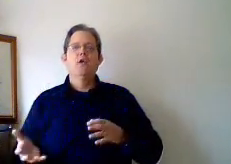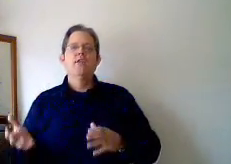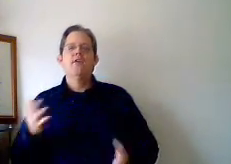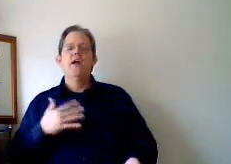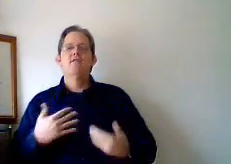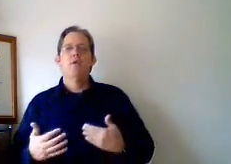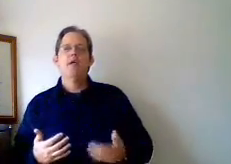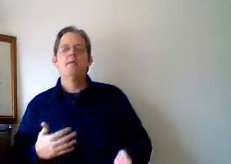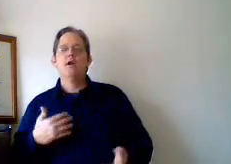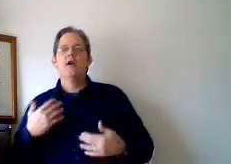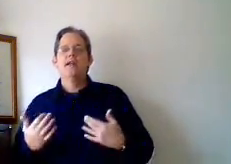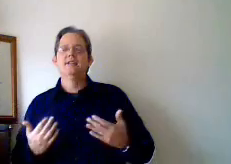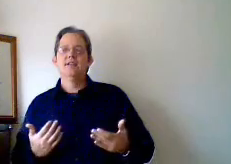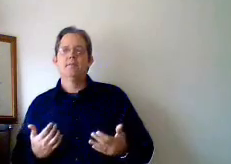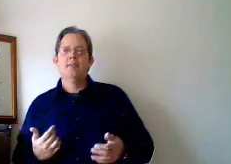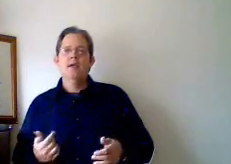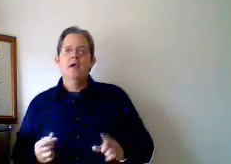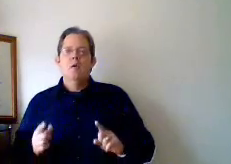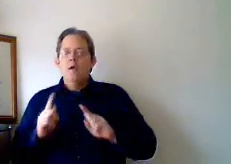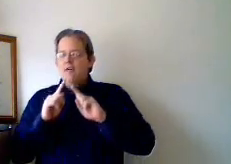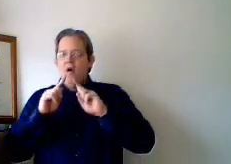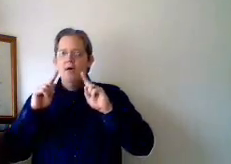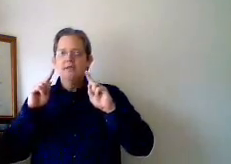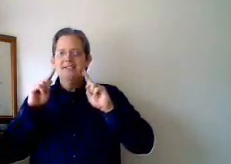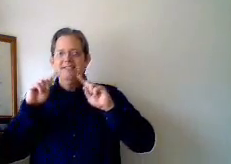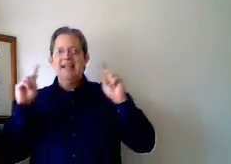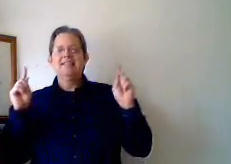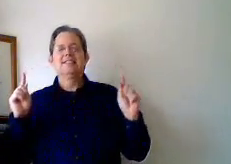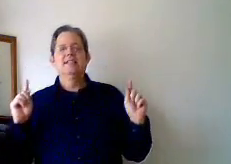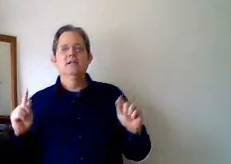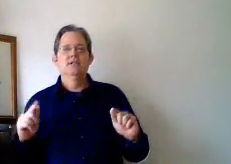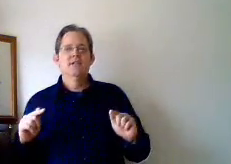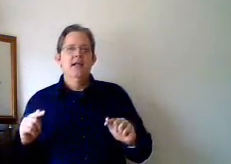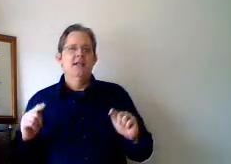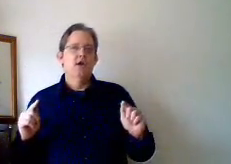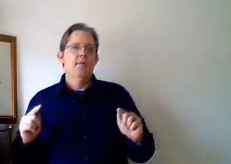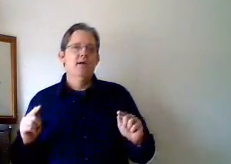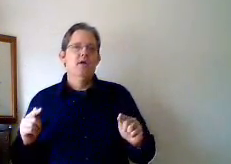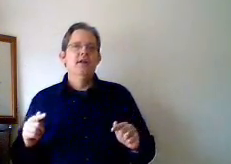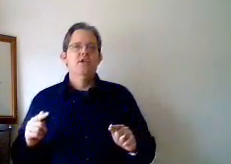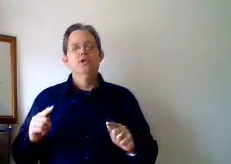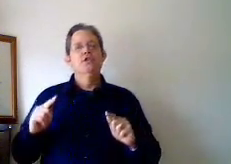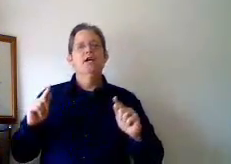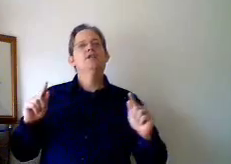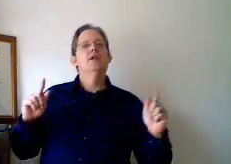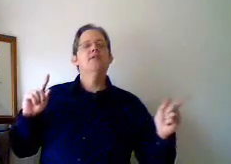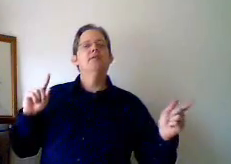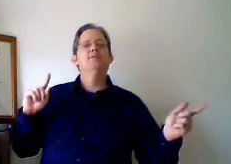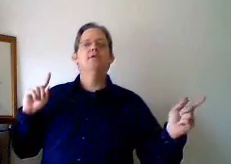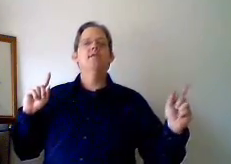you're either there for them or you're against them. One of our most innate skills is our ability to judge the difference between